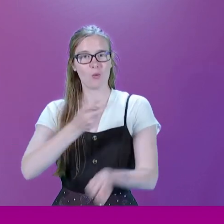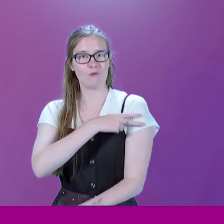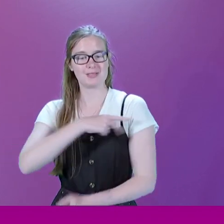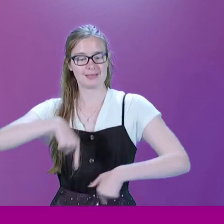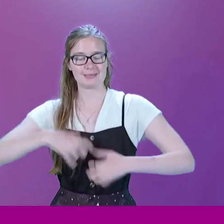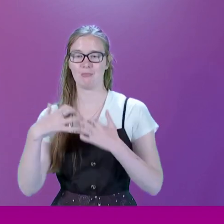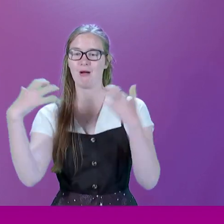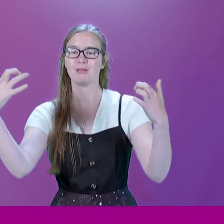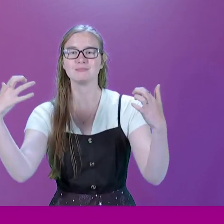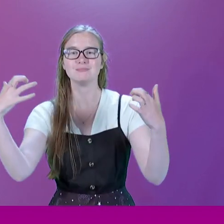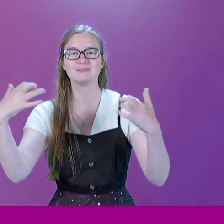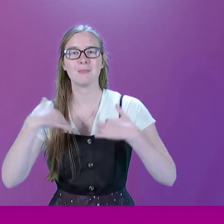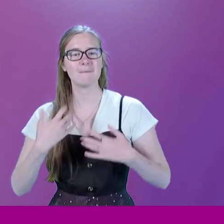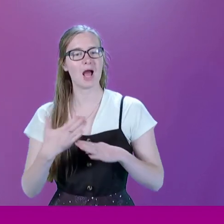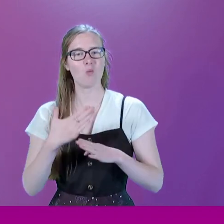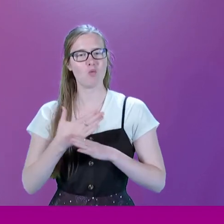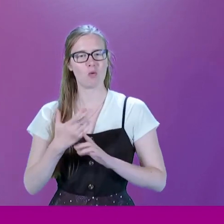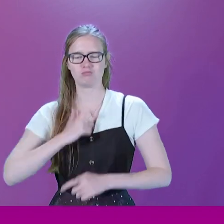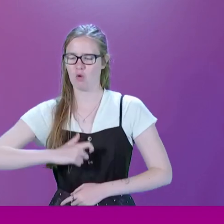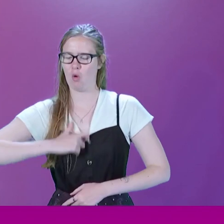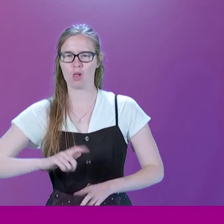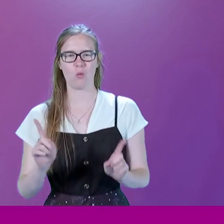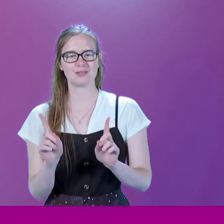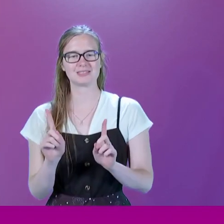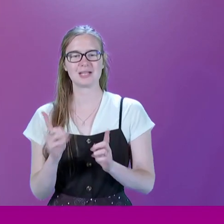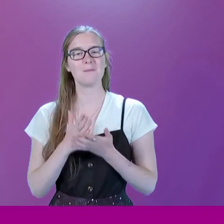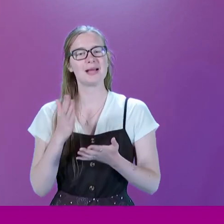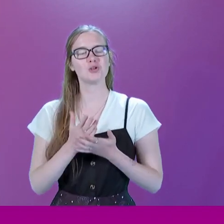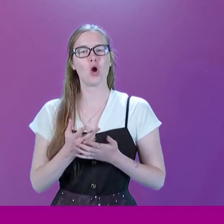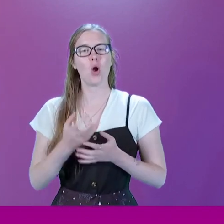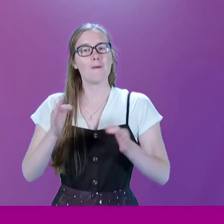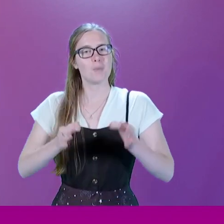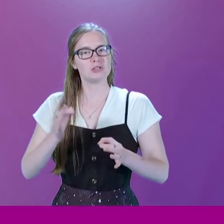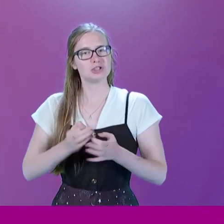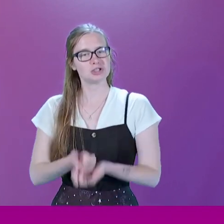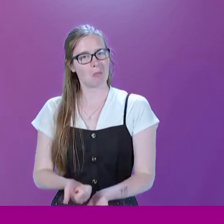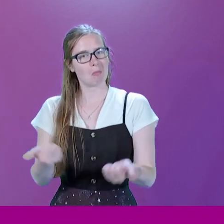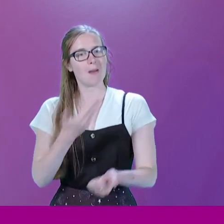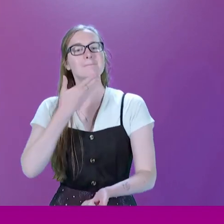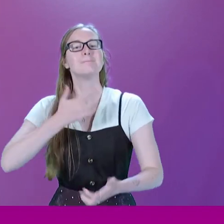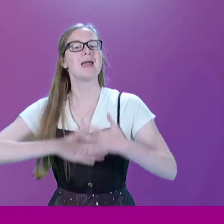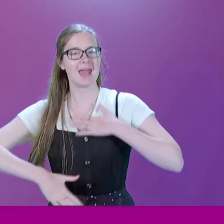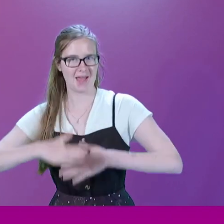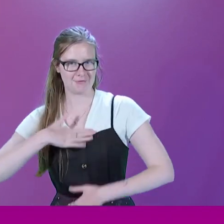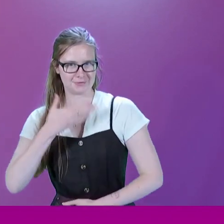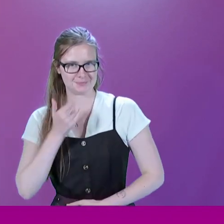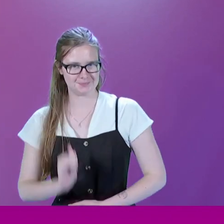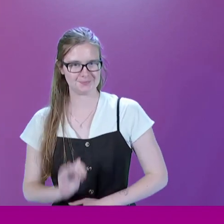of the Parliament and my job is to try to keep the politicians in good order, which